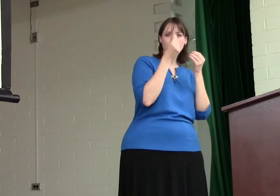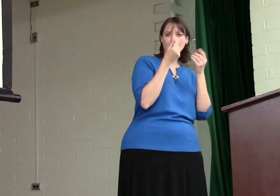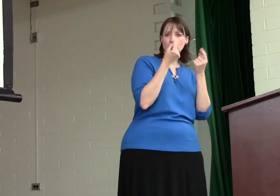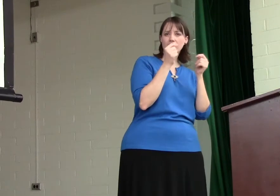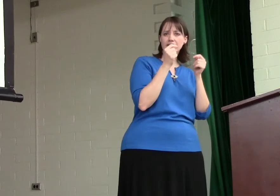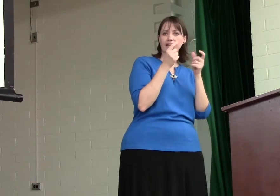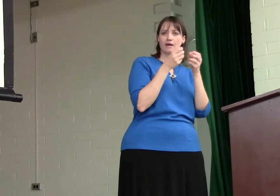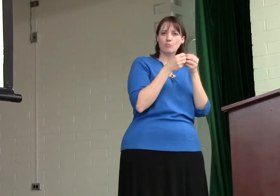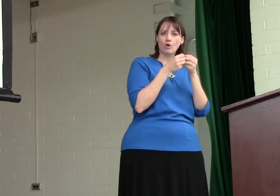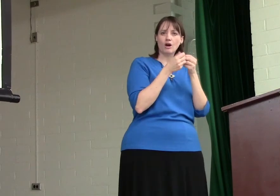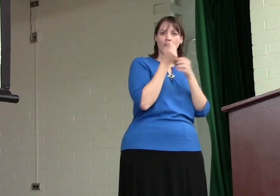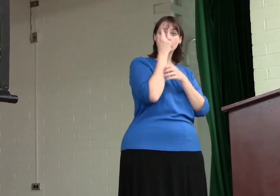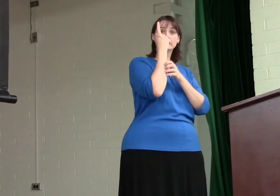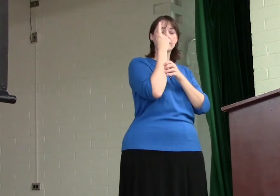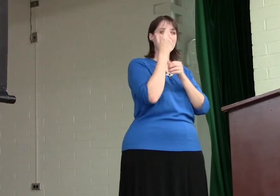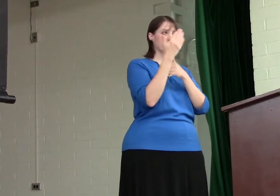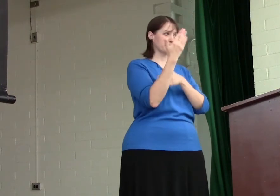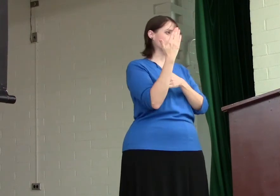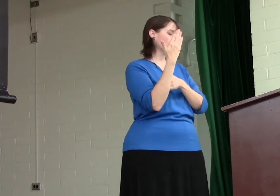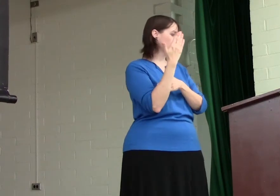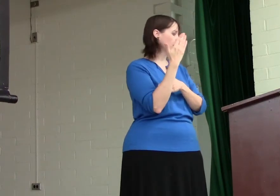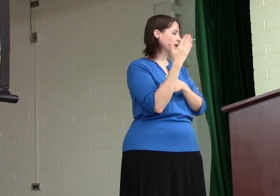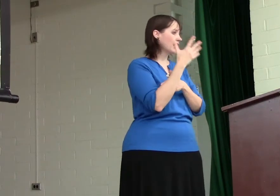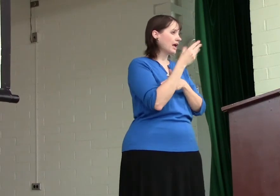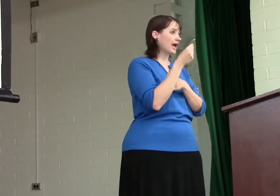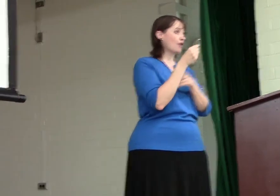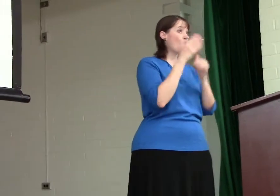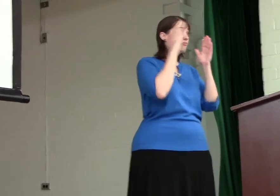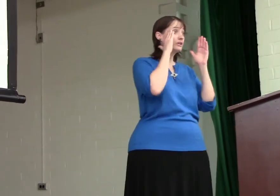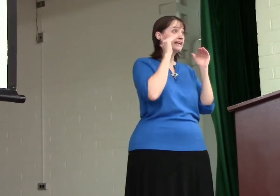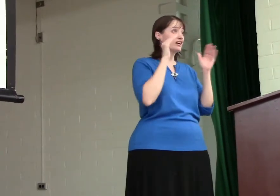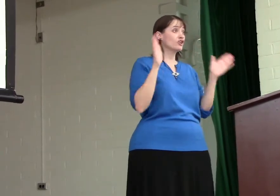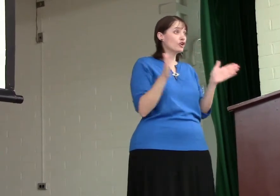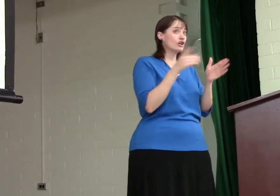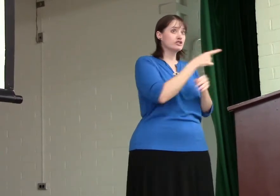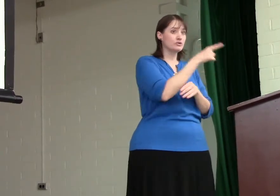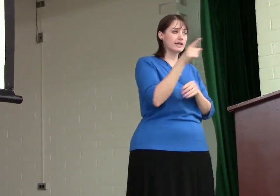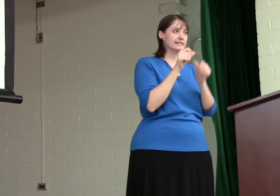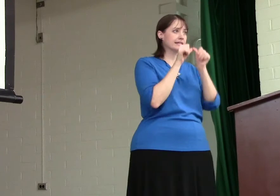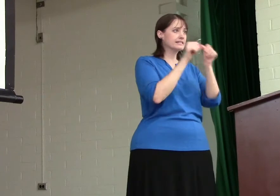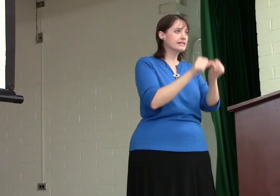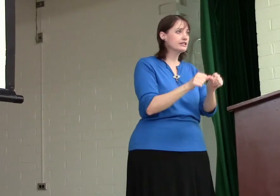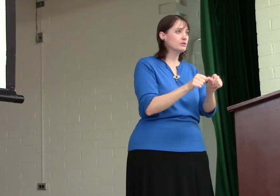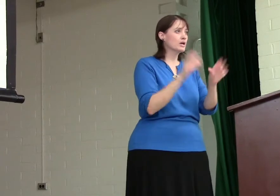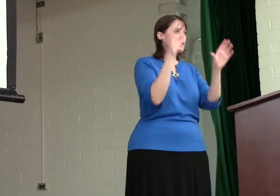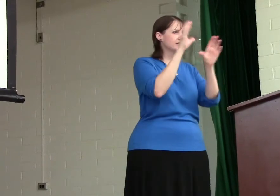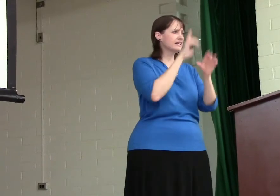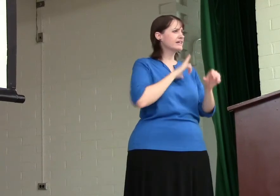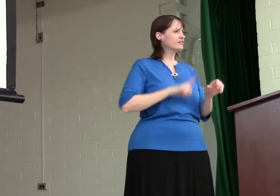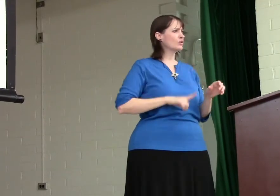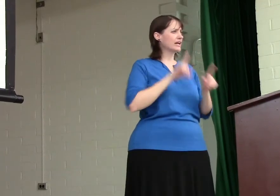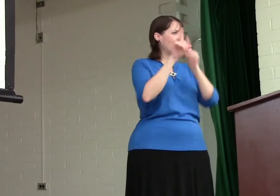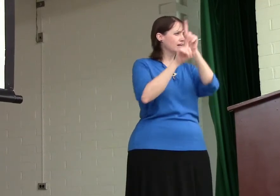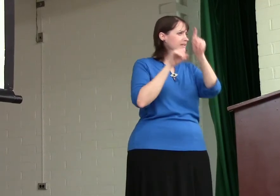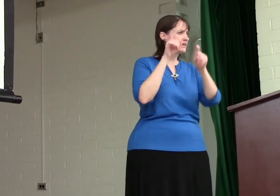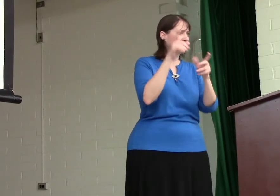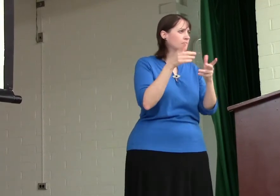about trying to get more understanding this morning. And hopefully encourage you guys to continue seeking the Lord and asking Him.